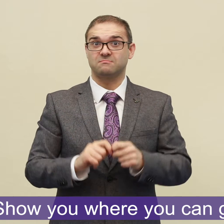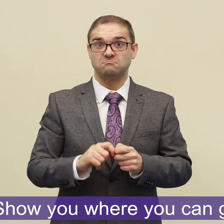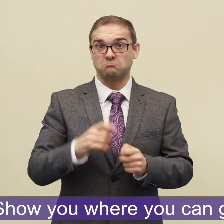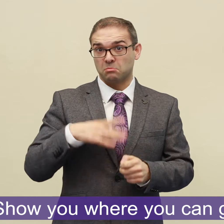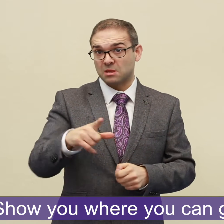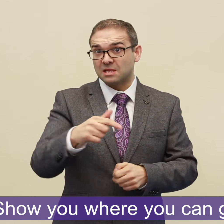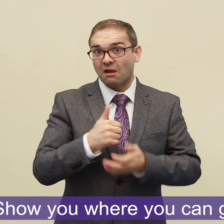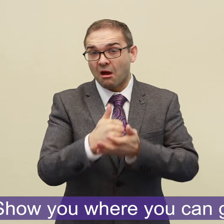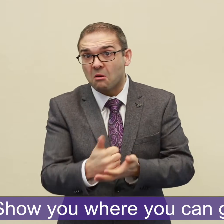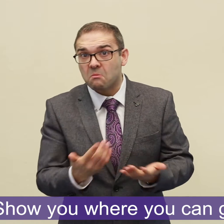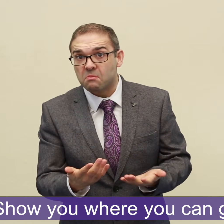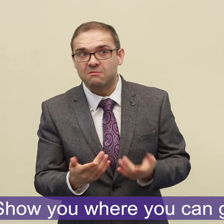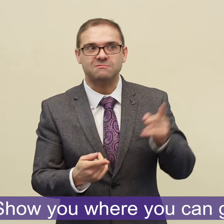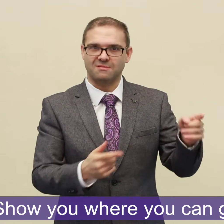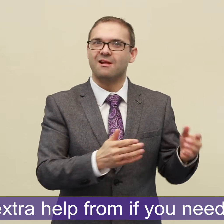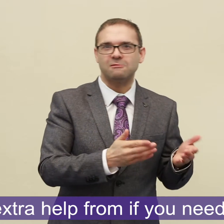Show you where you can get extra help from if you need it.